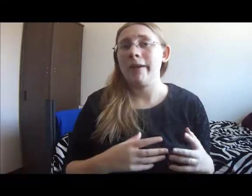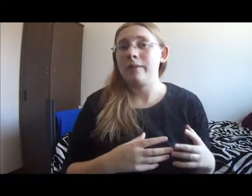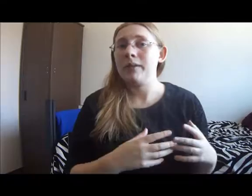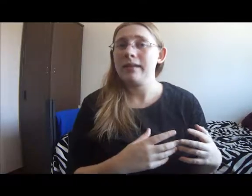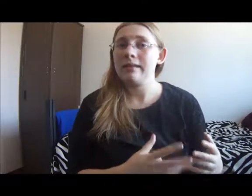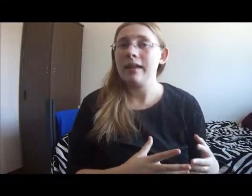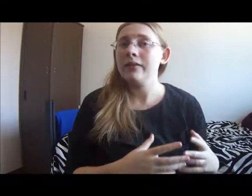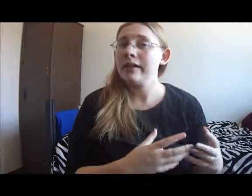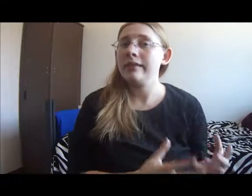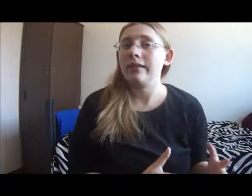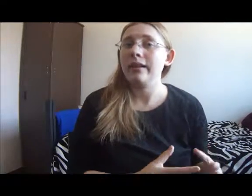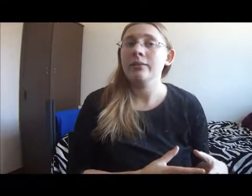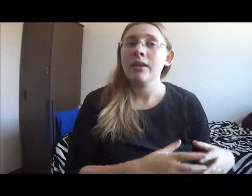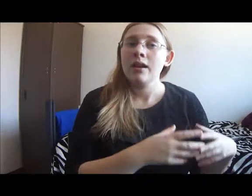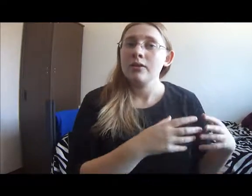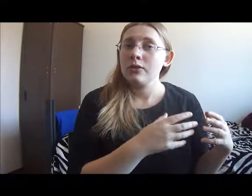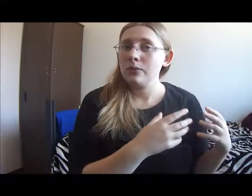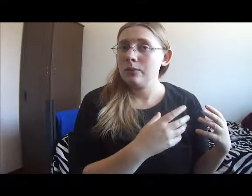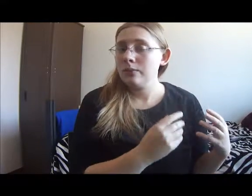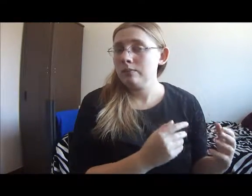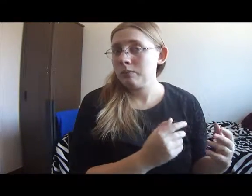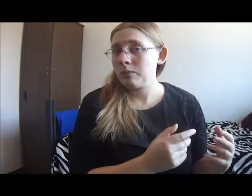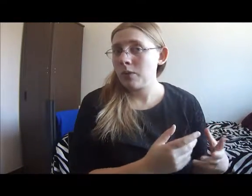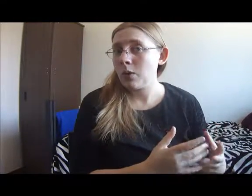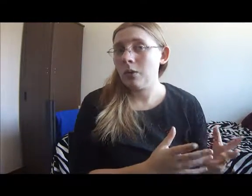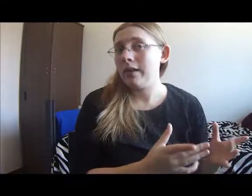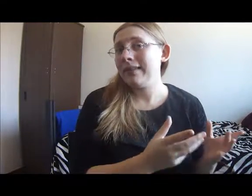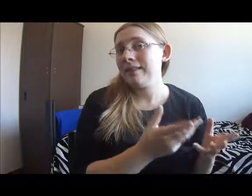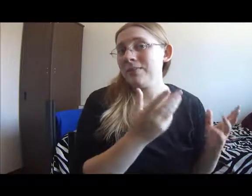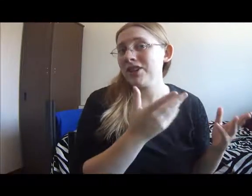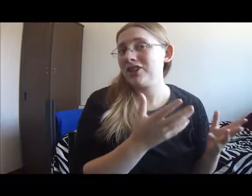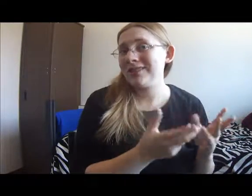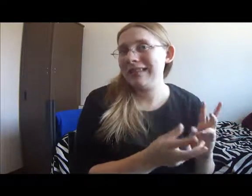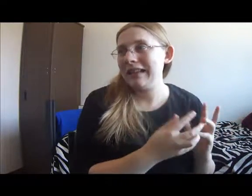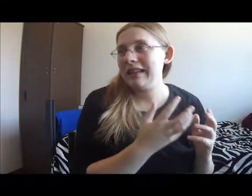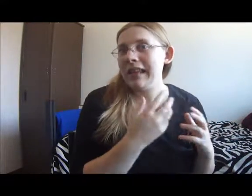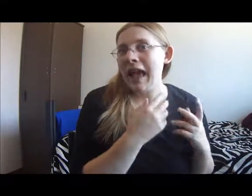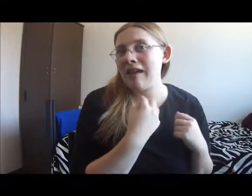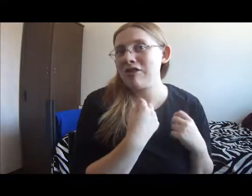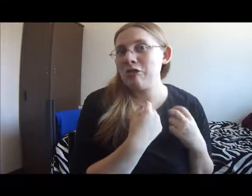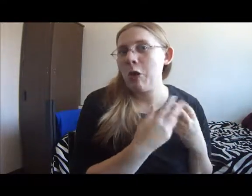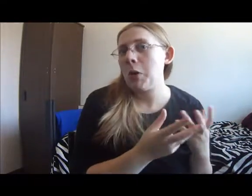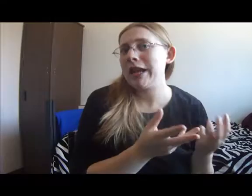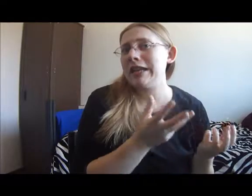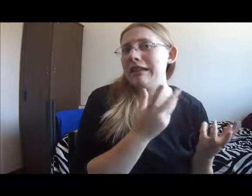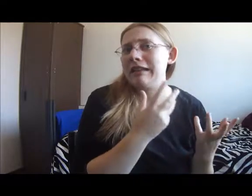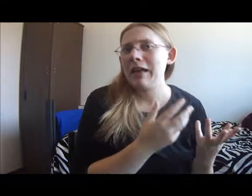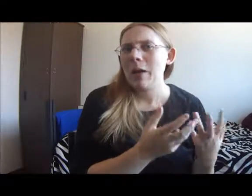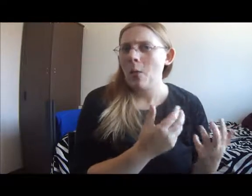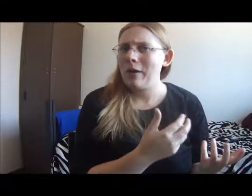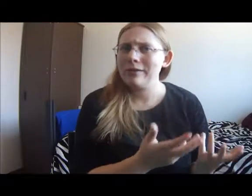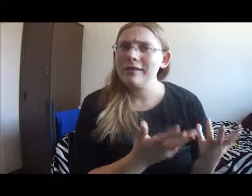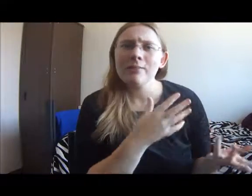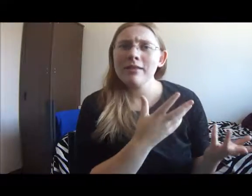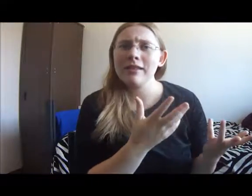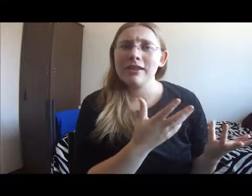possibly his safety in his life to go on this mission. But he has no idea what this mission